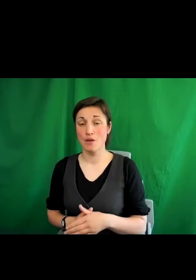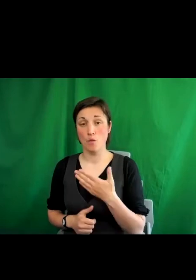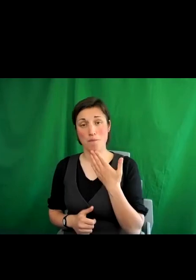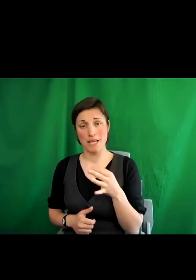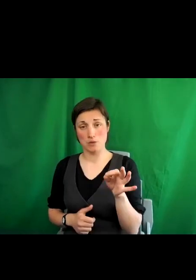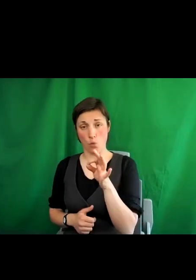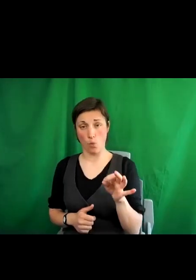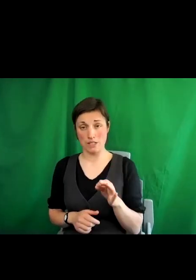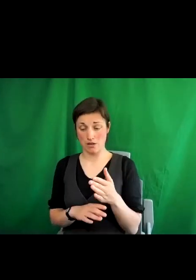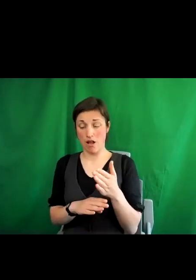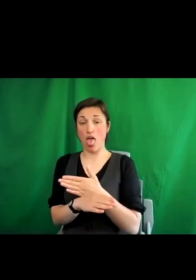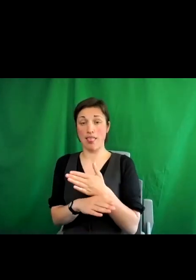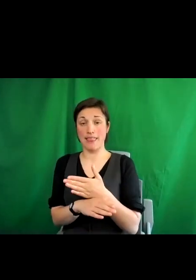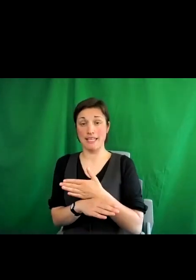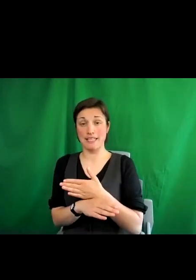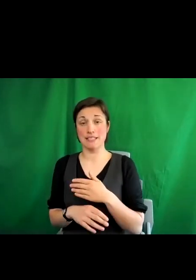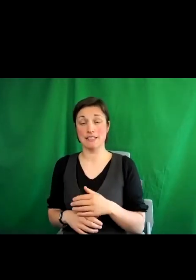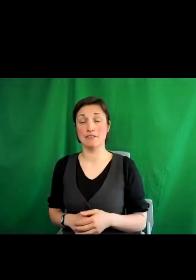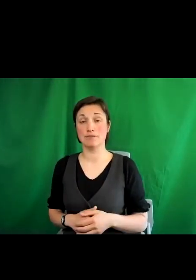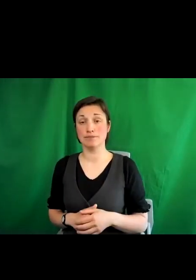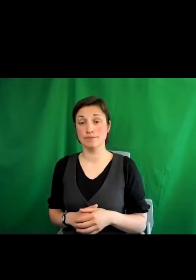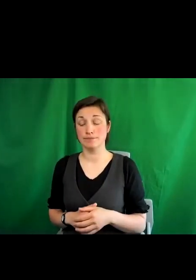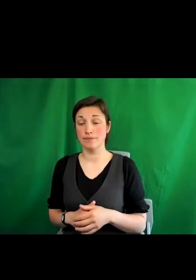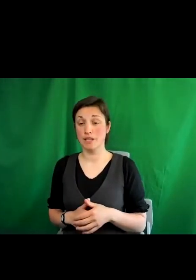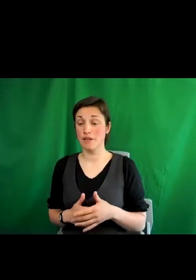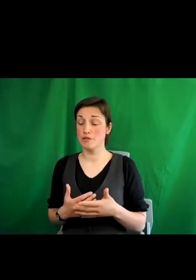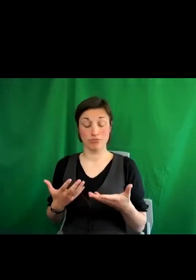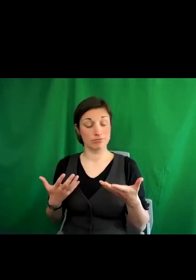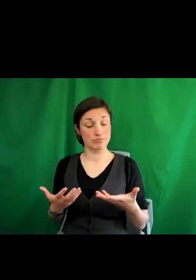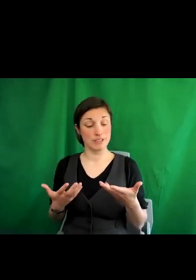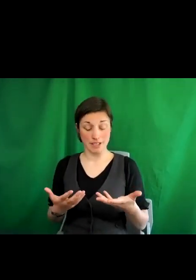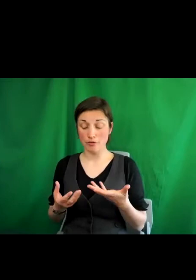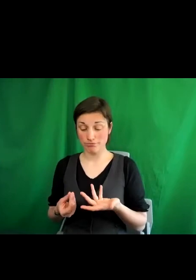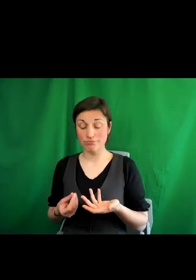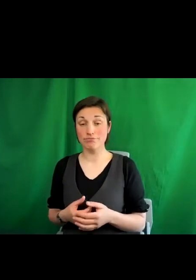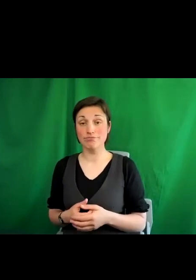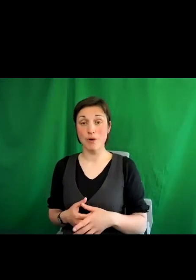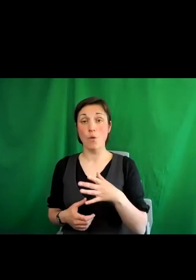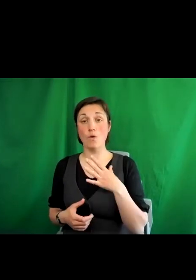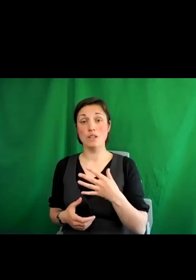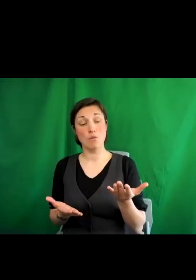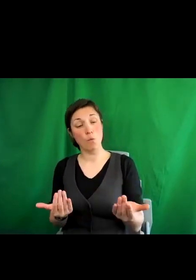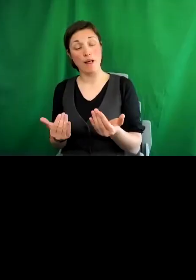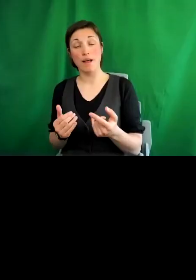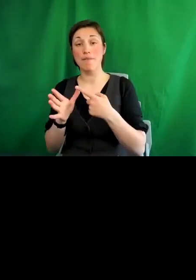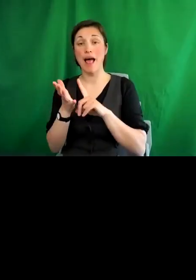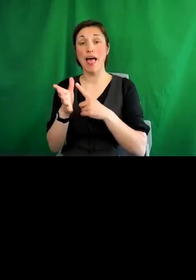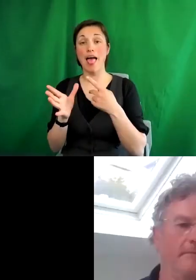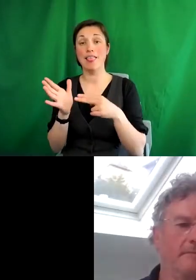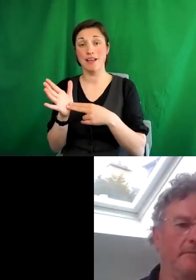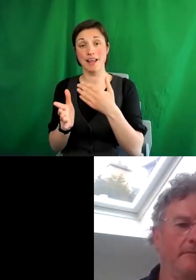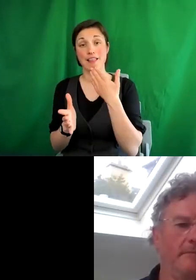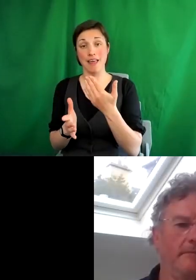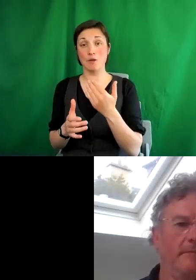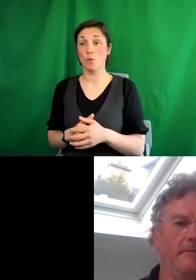questions in early. Without further ado, let me once again welcome Alan, thank him for joining us. I'll invite